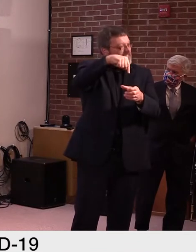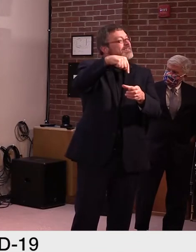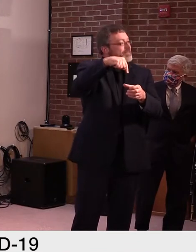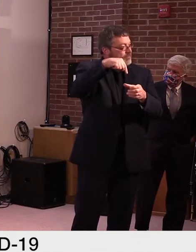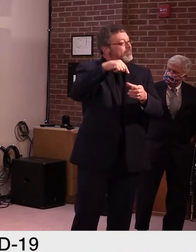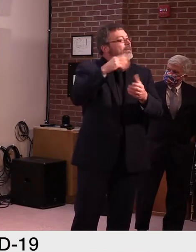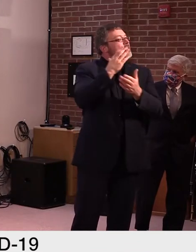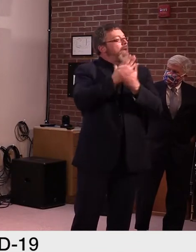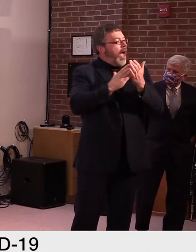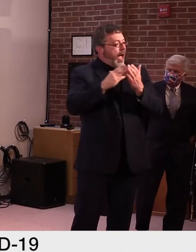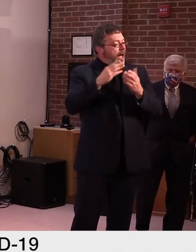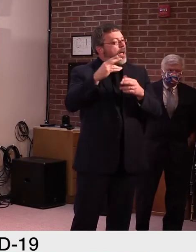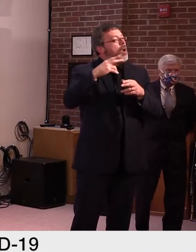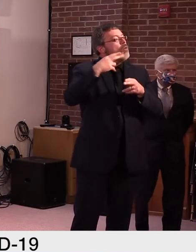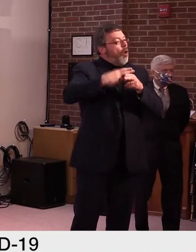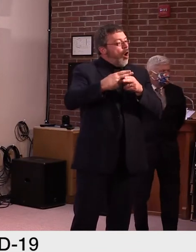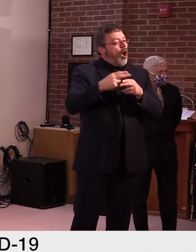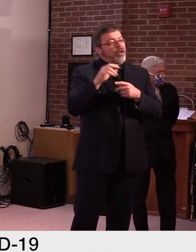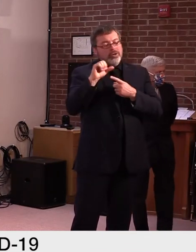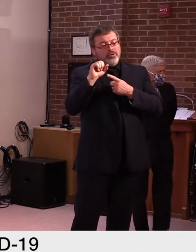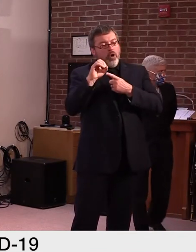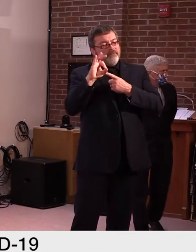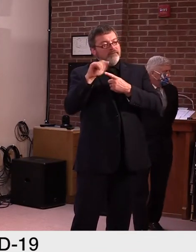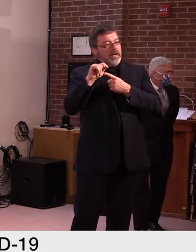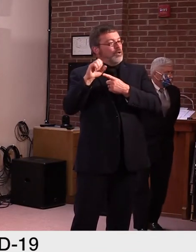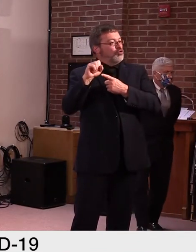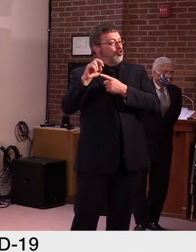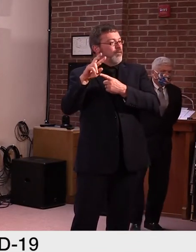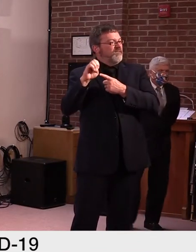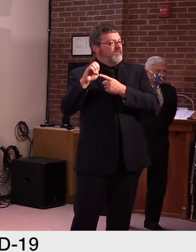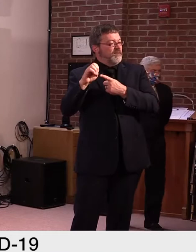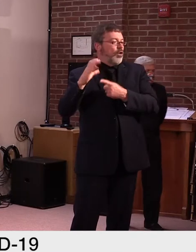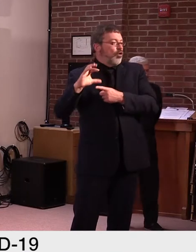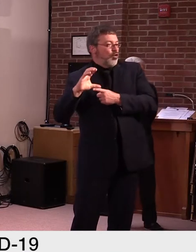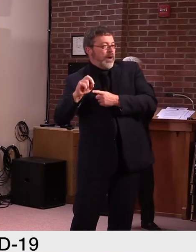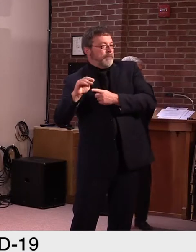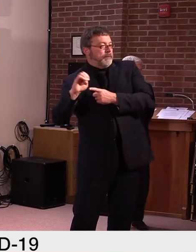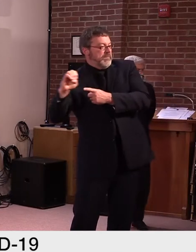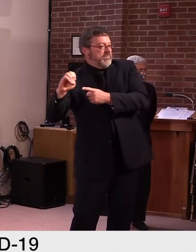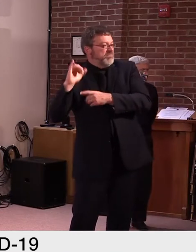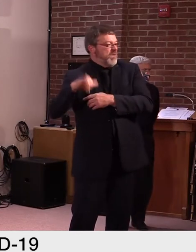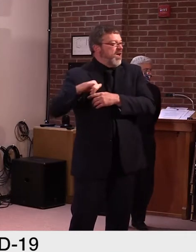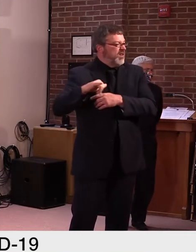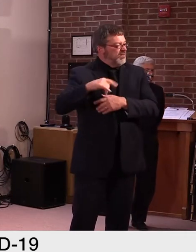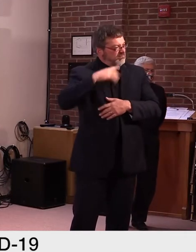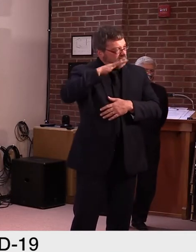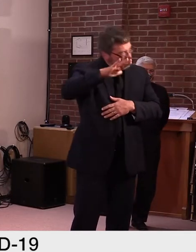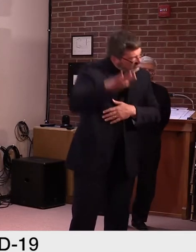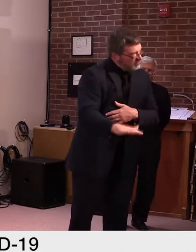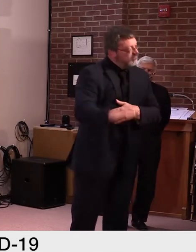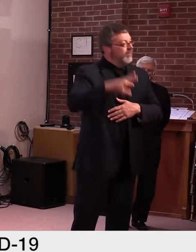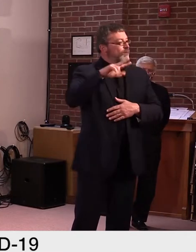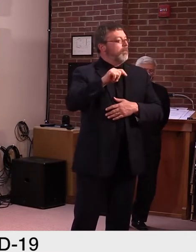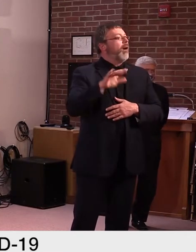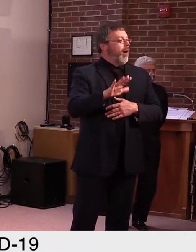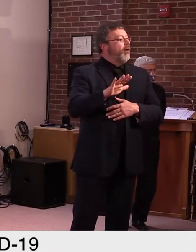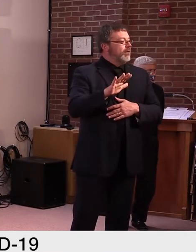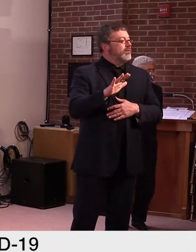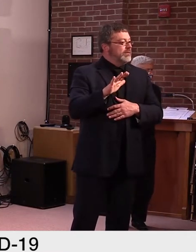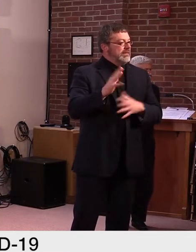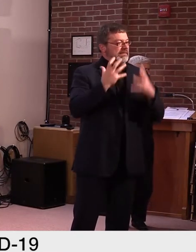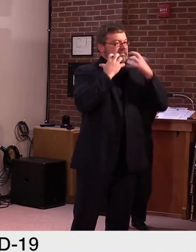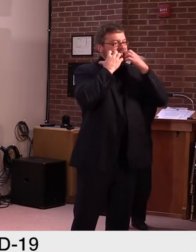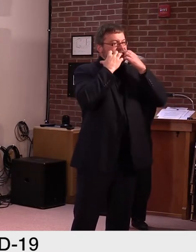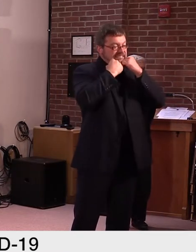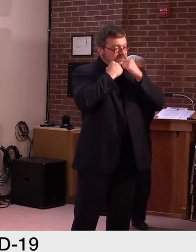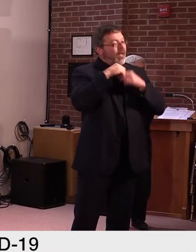soft serve. But where we stand, it is the creamy. Headline, it's dairy. There